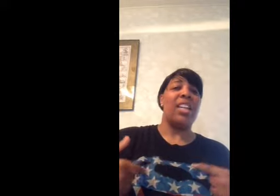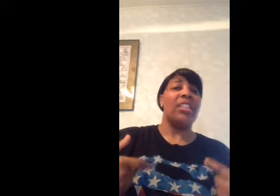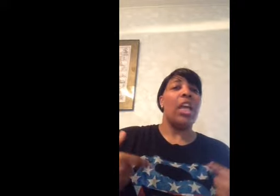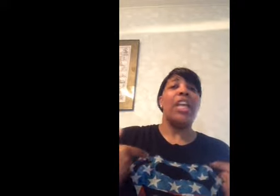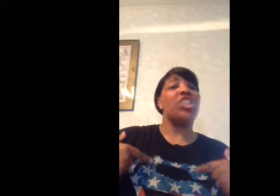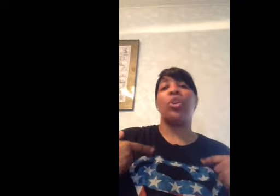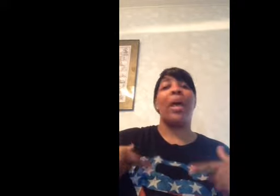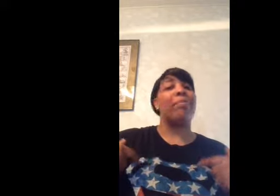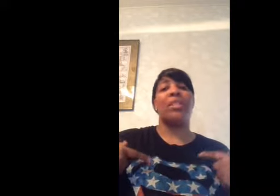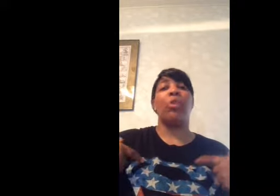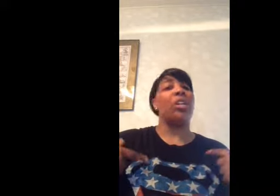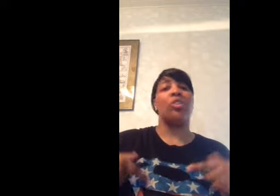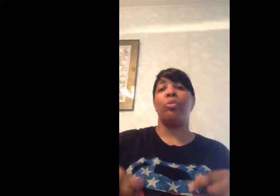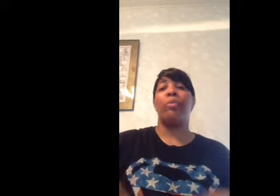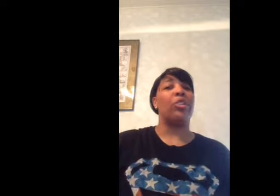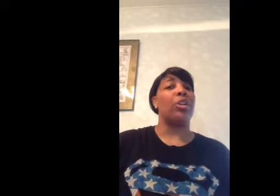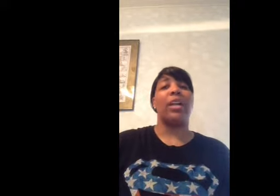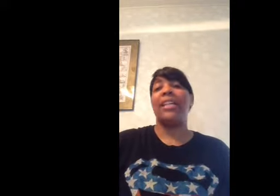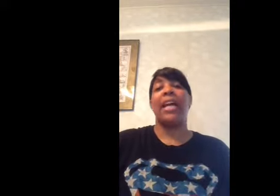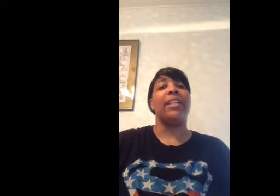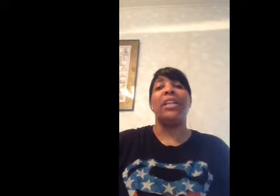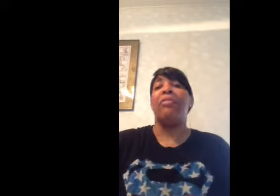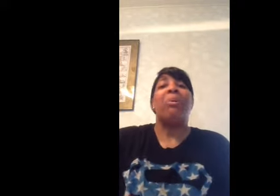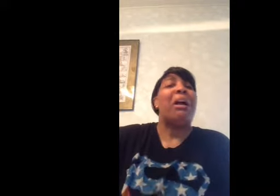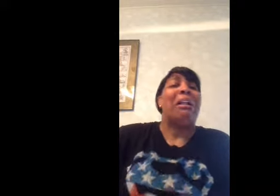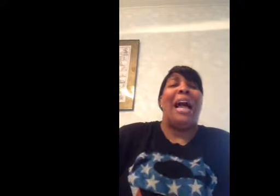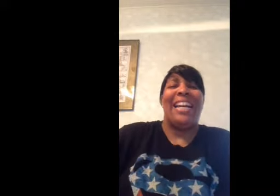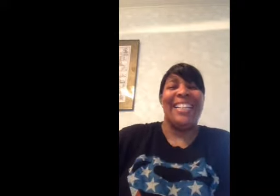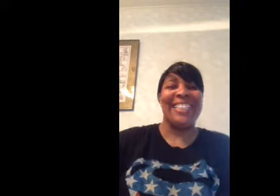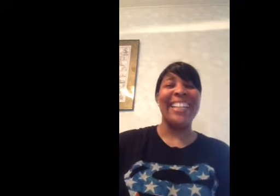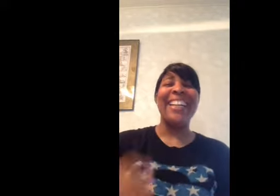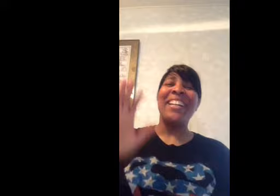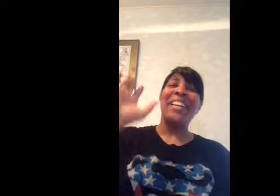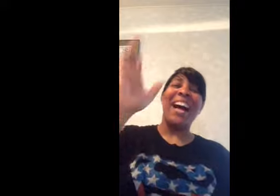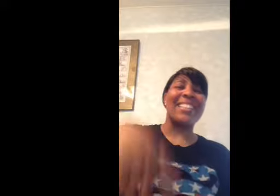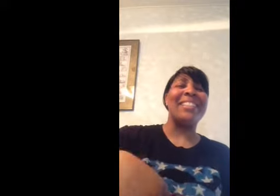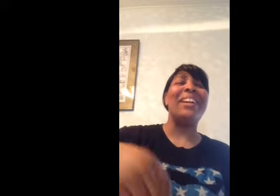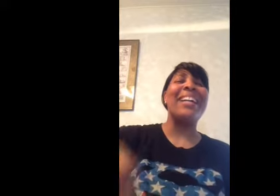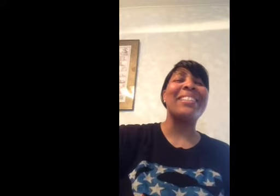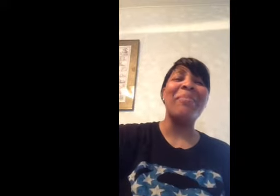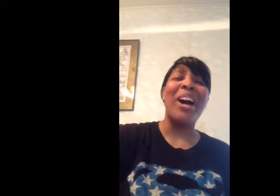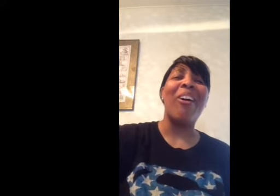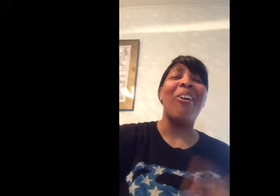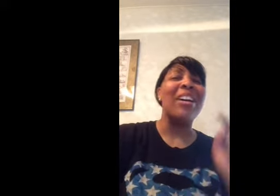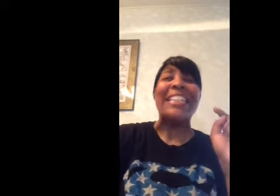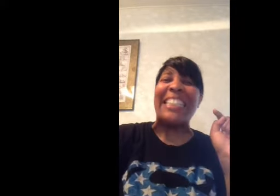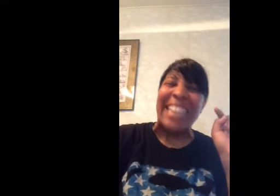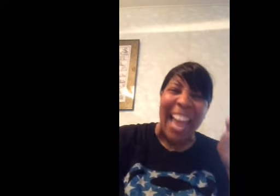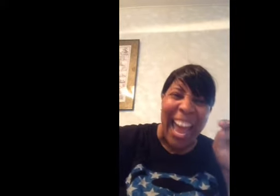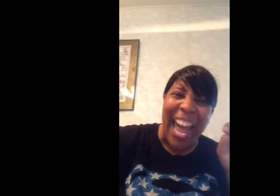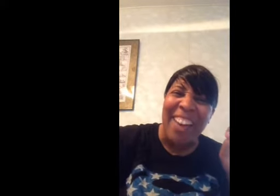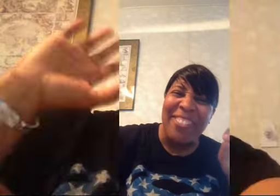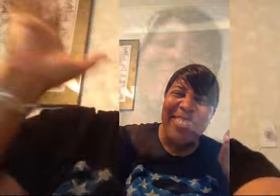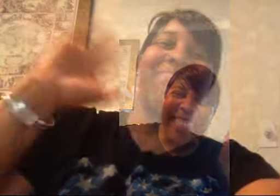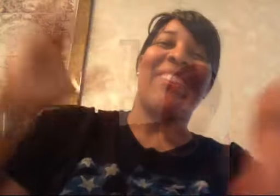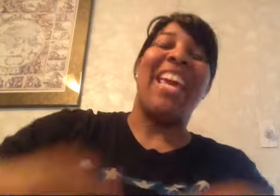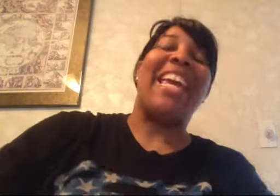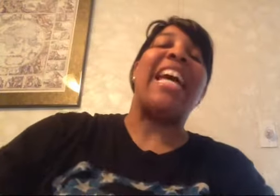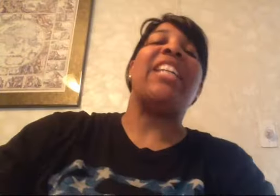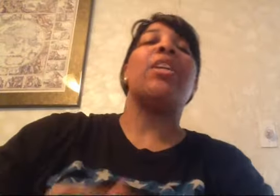it just so happens I'm wearing a Superman shirt I didn't even realize I'll see you guys tomorrow laugh hey guys